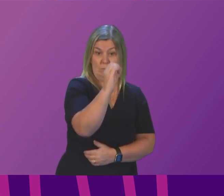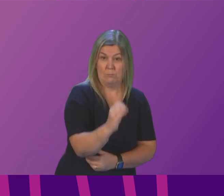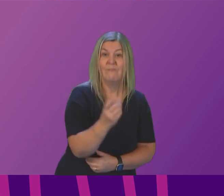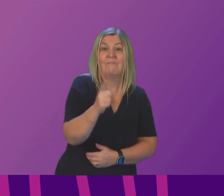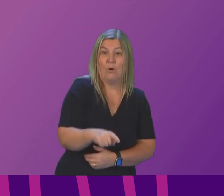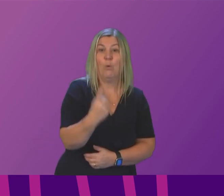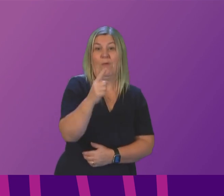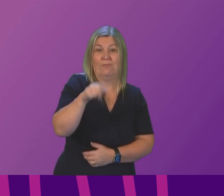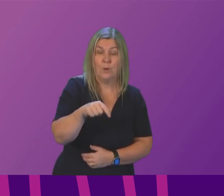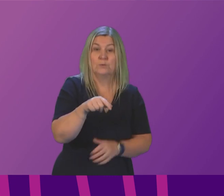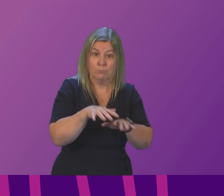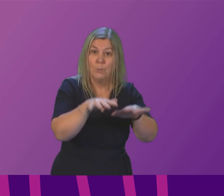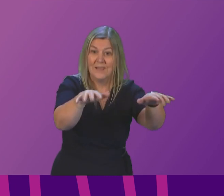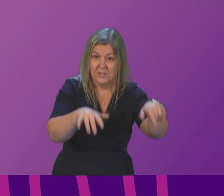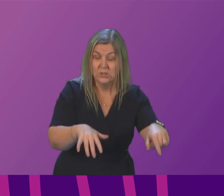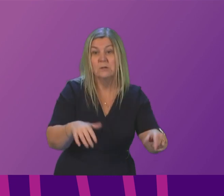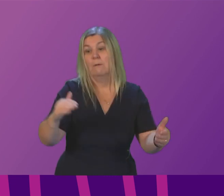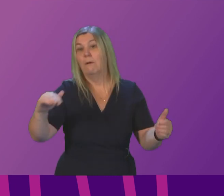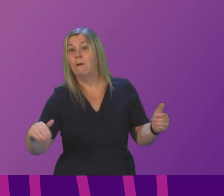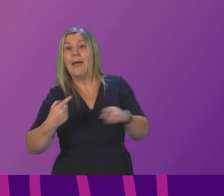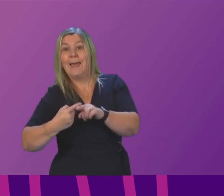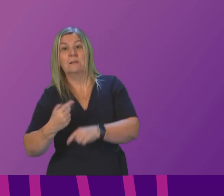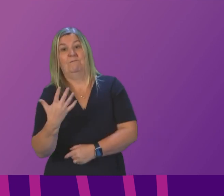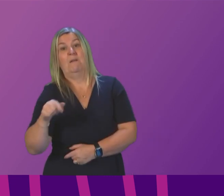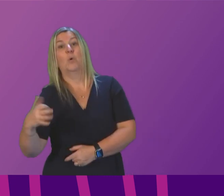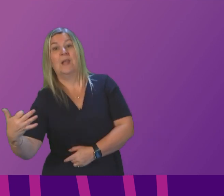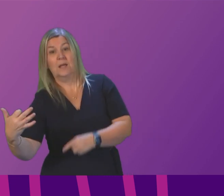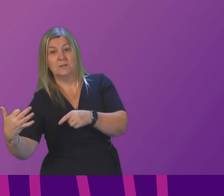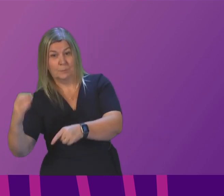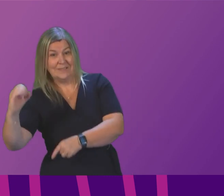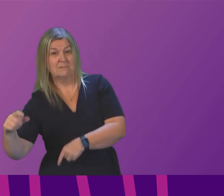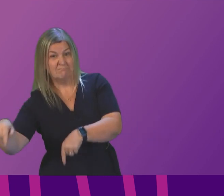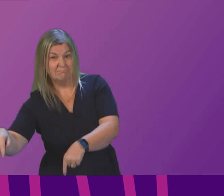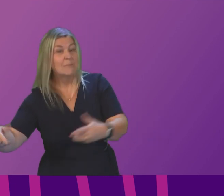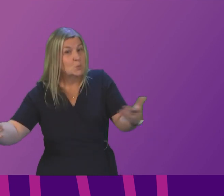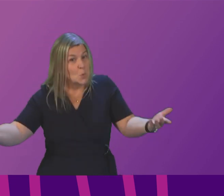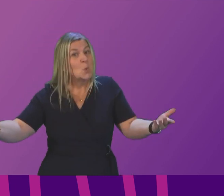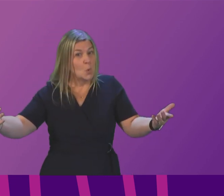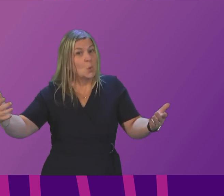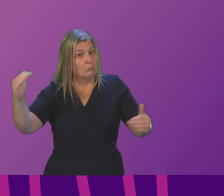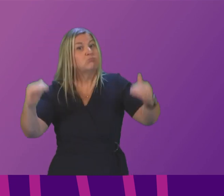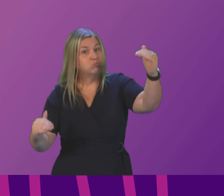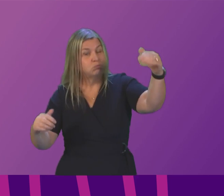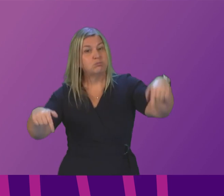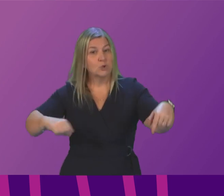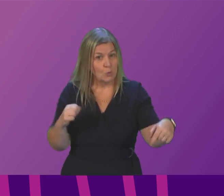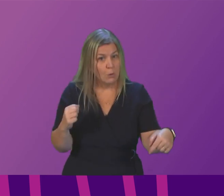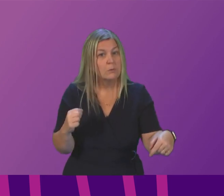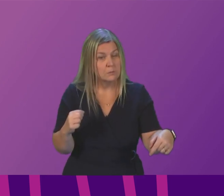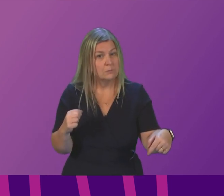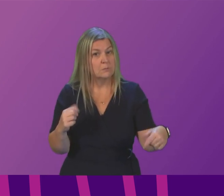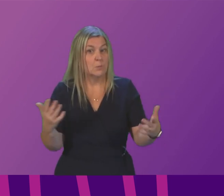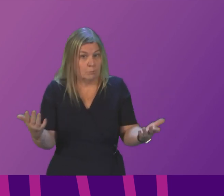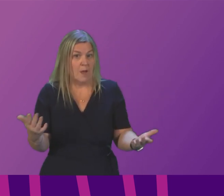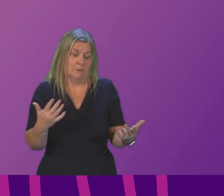population compared to just 5.9% in England so that is the record of this government but of course we need to do more because of